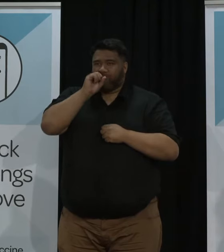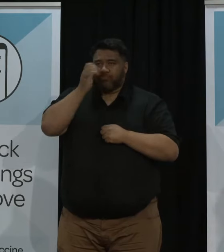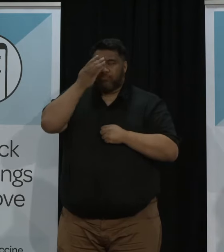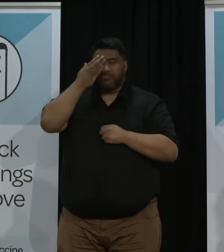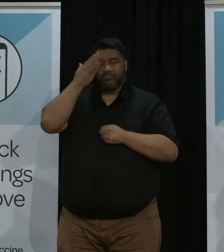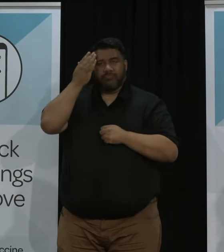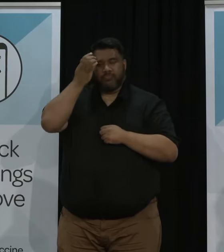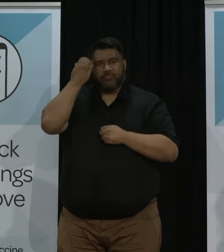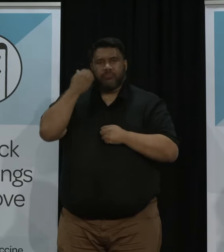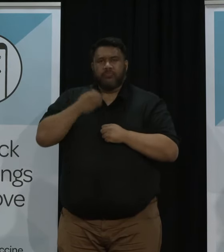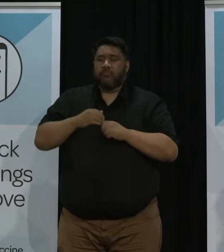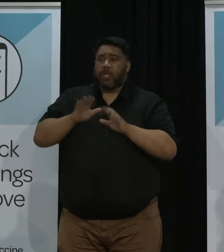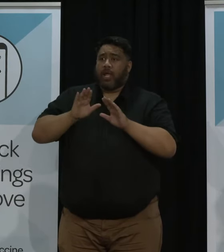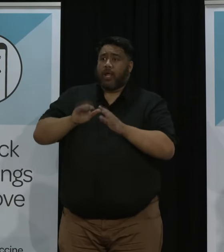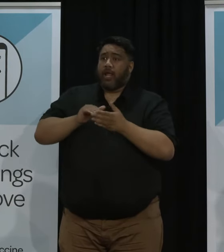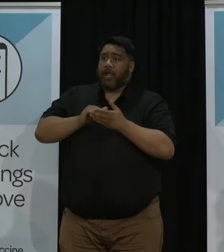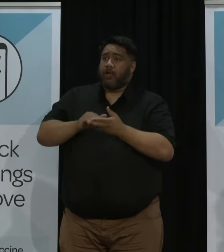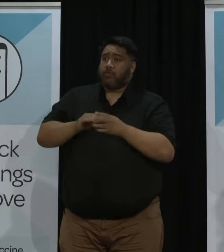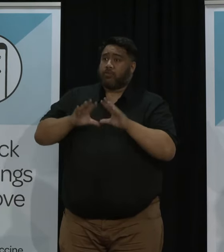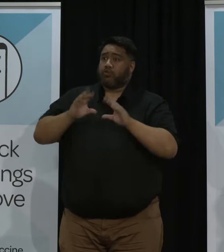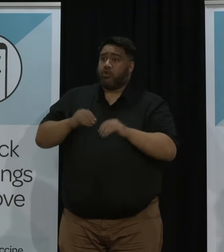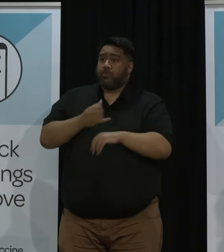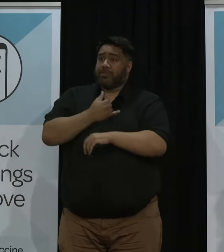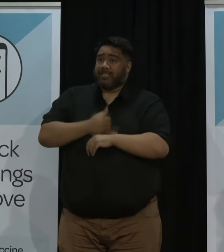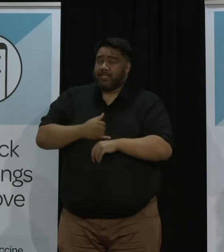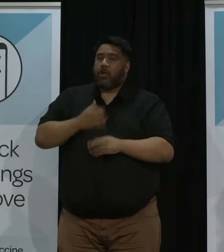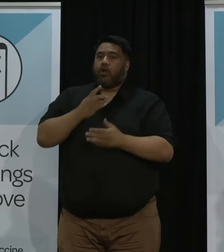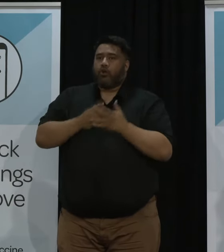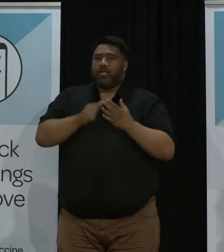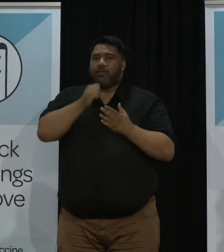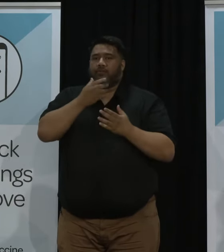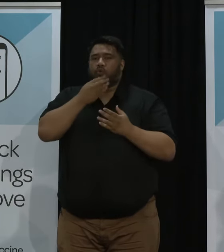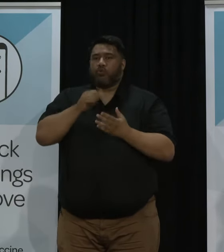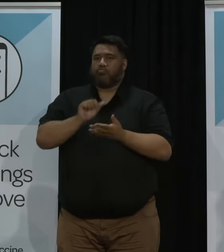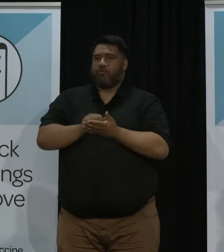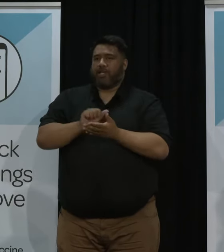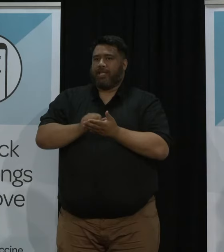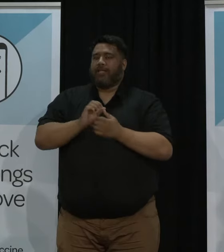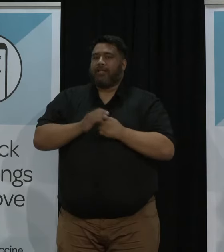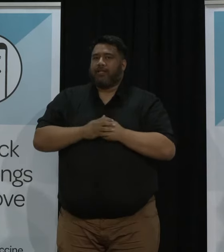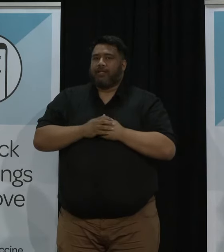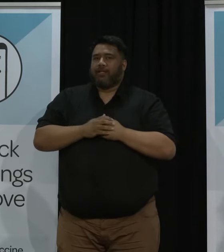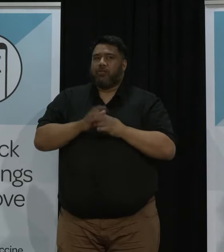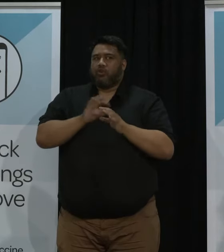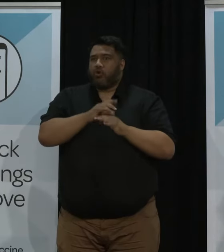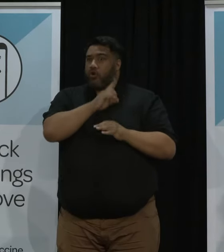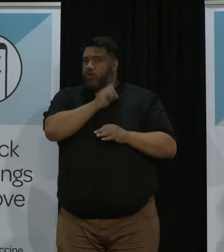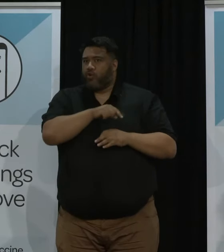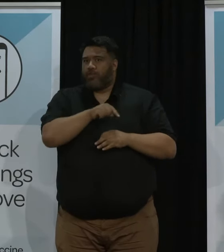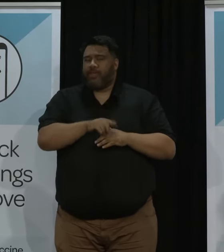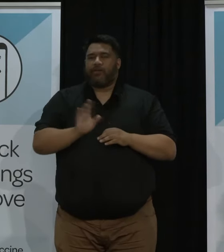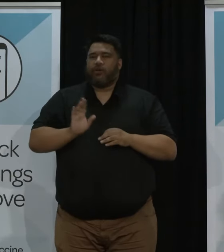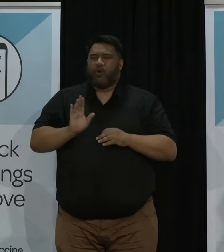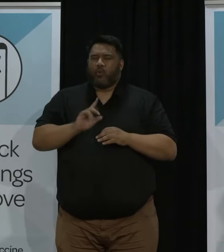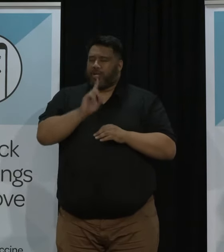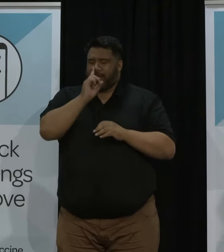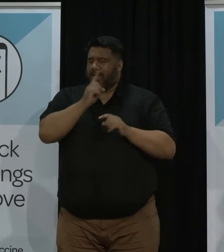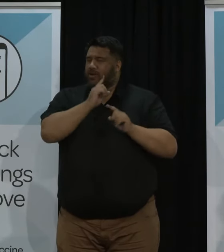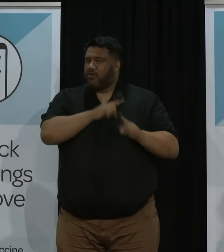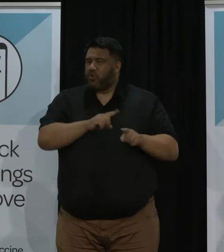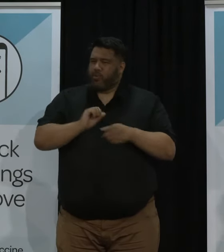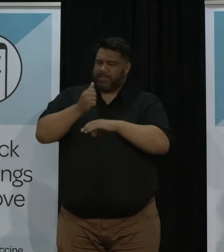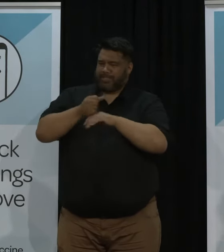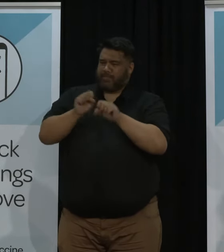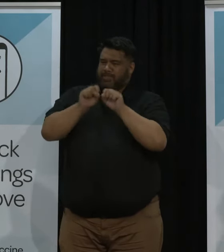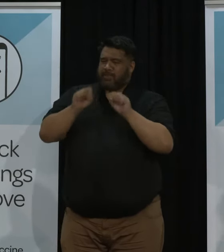are the ones where they've been used properly rather than just something that people ignore we can't afford to ignore this we've done it for good